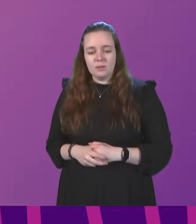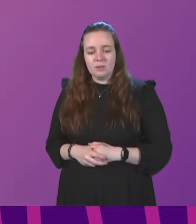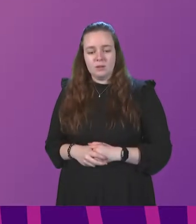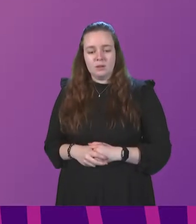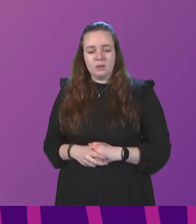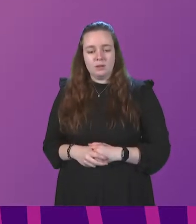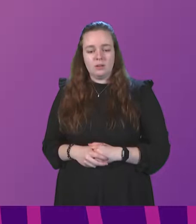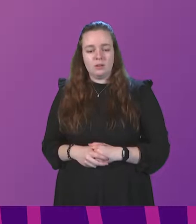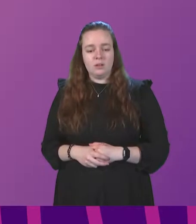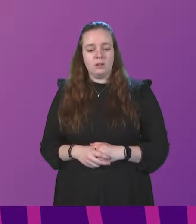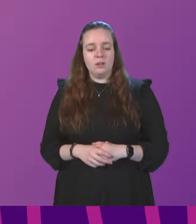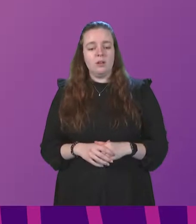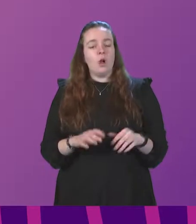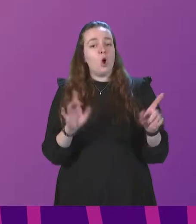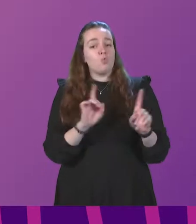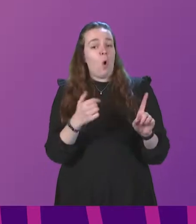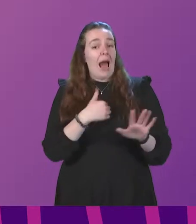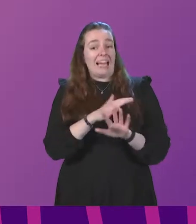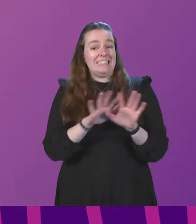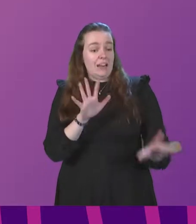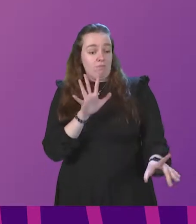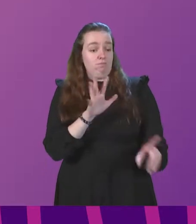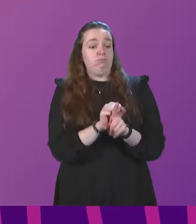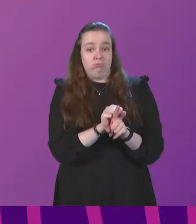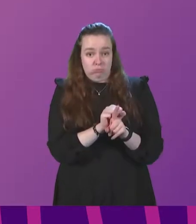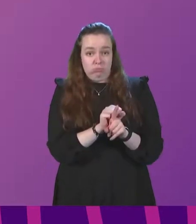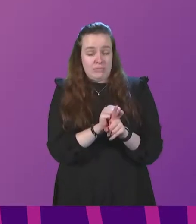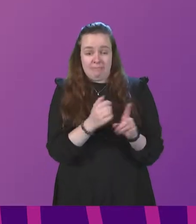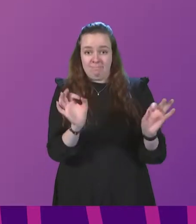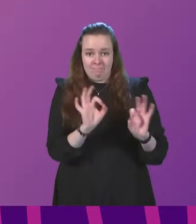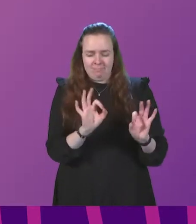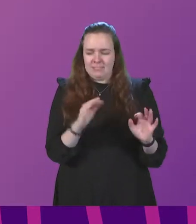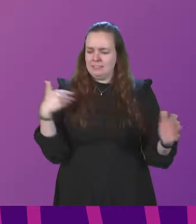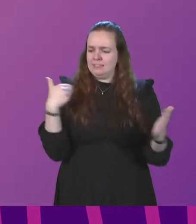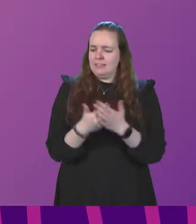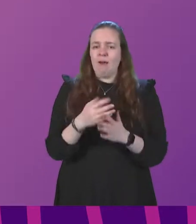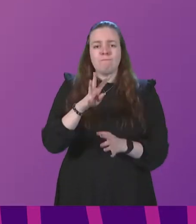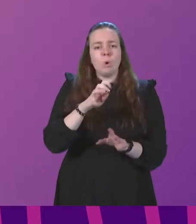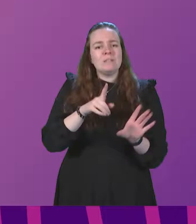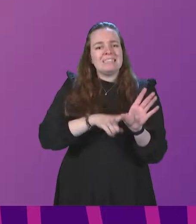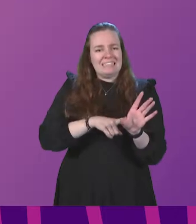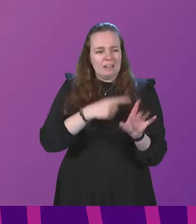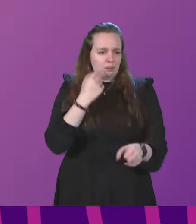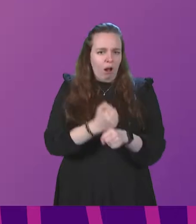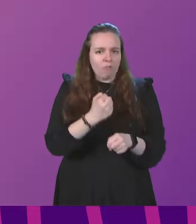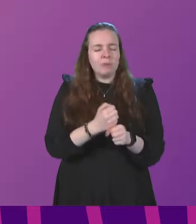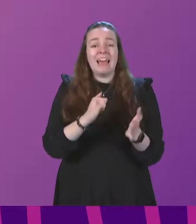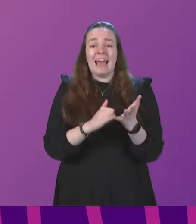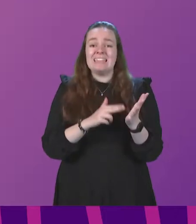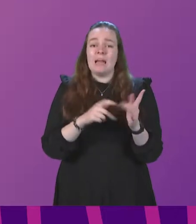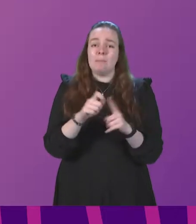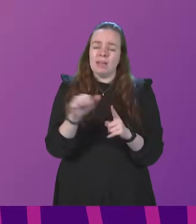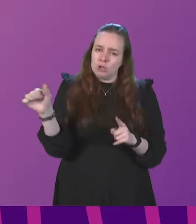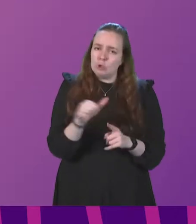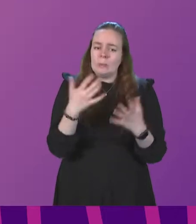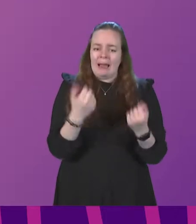What I didn't detect in the Minister's answer was that after 14 years in government, the SNP should have any acceptance